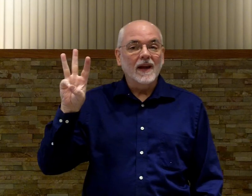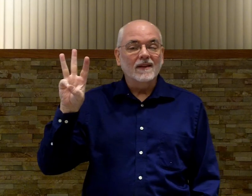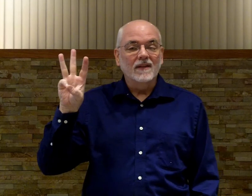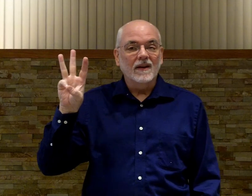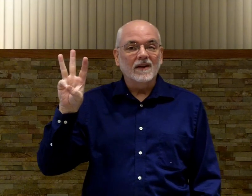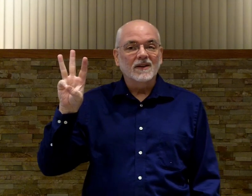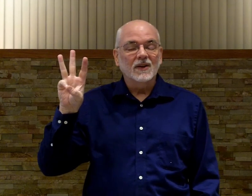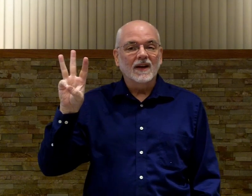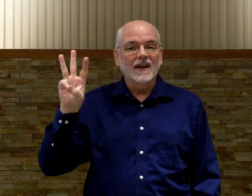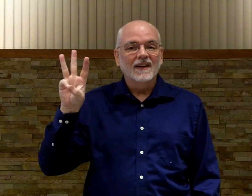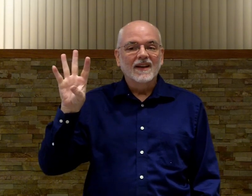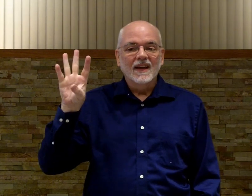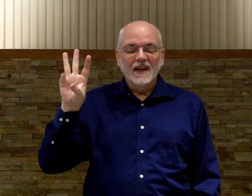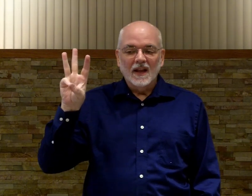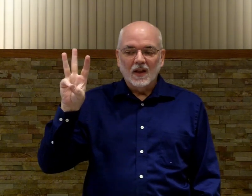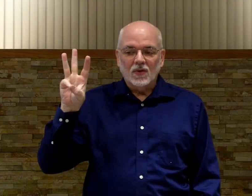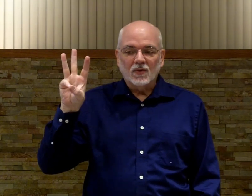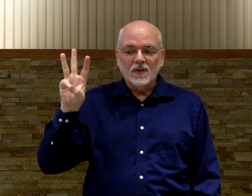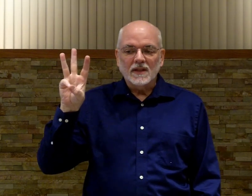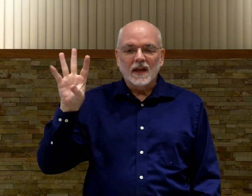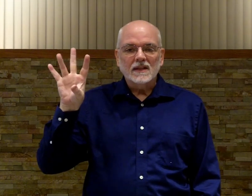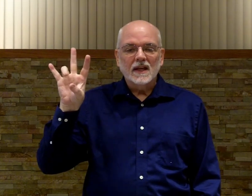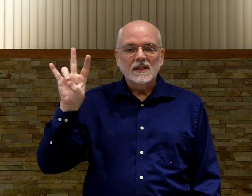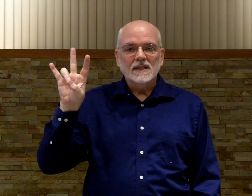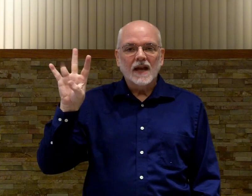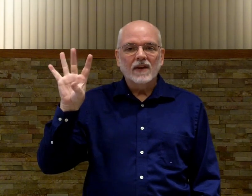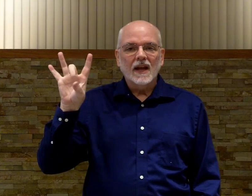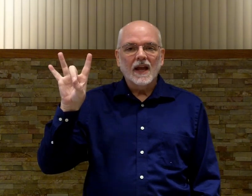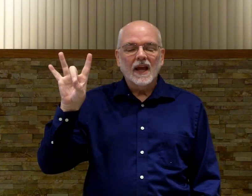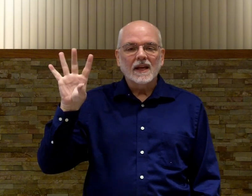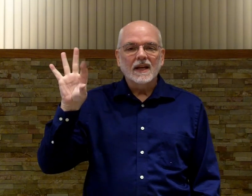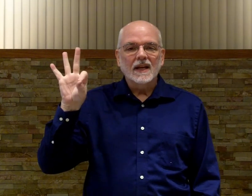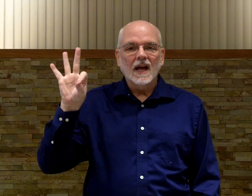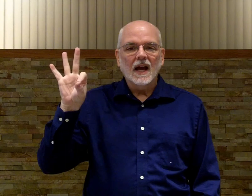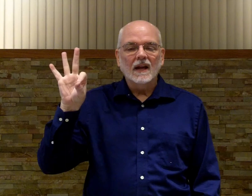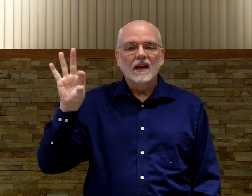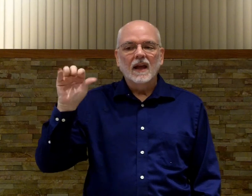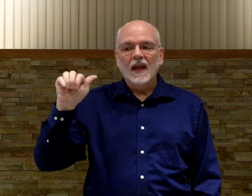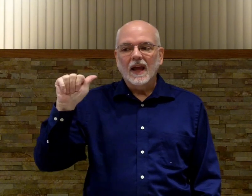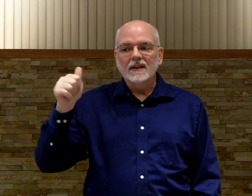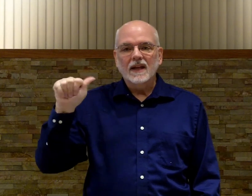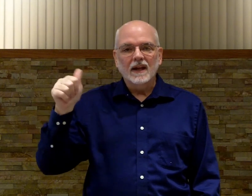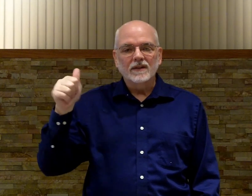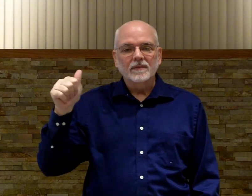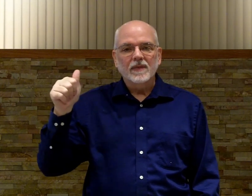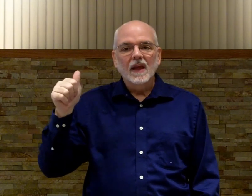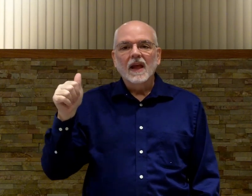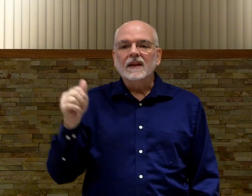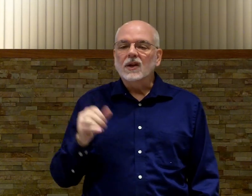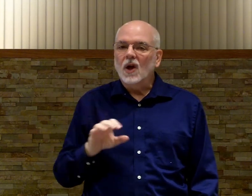aid there. Okay? Six, seven, eight, nine, and ten. Now, there's